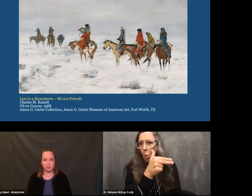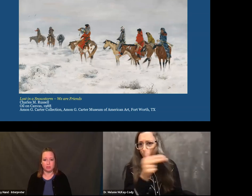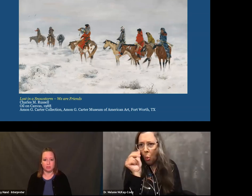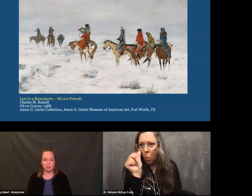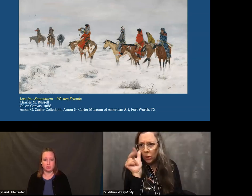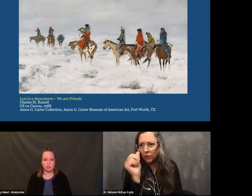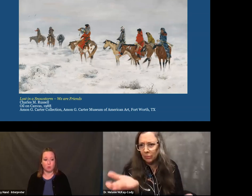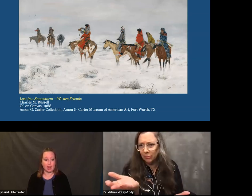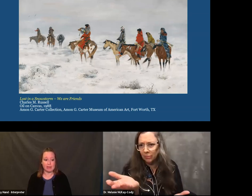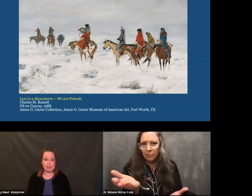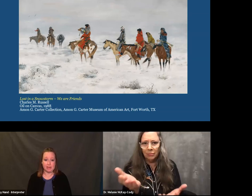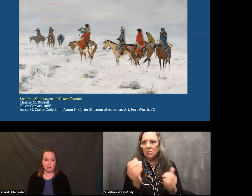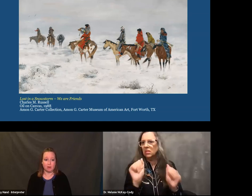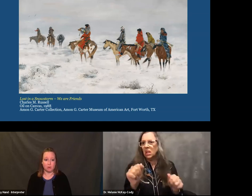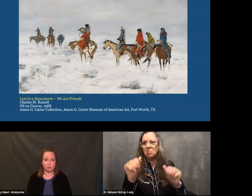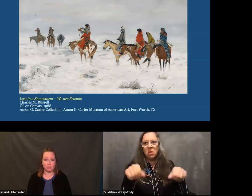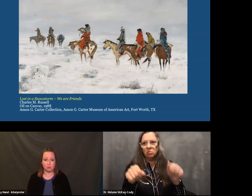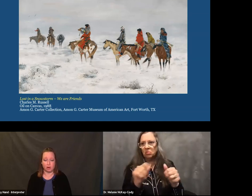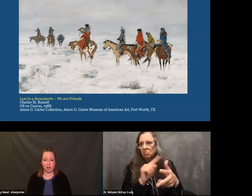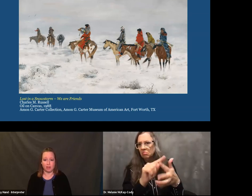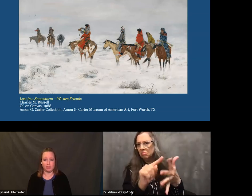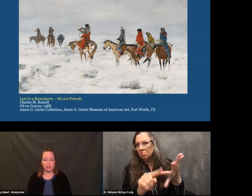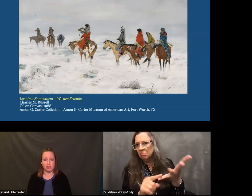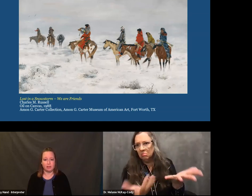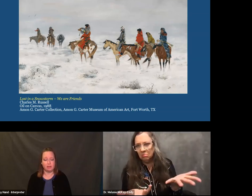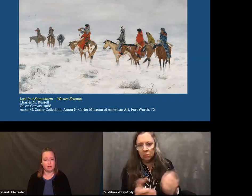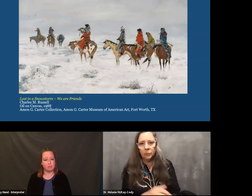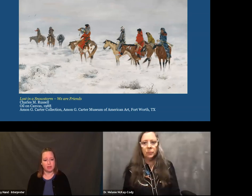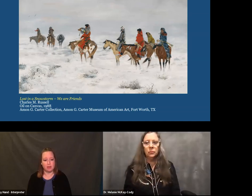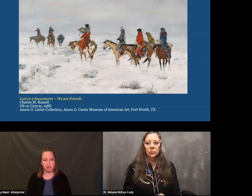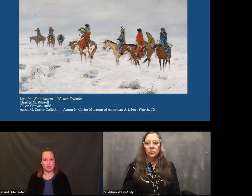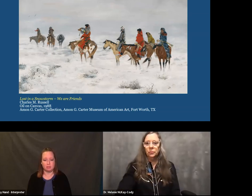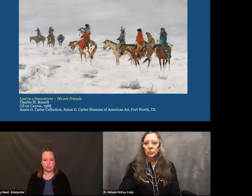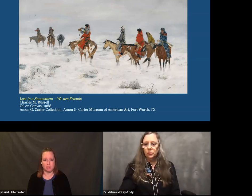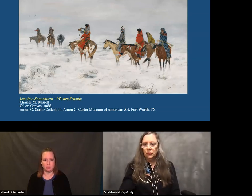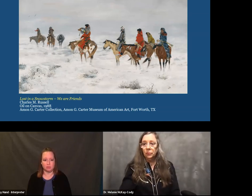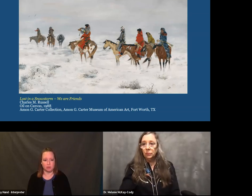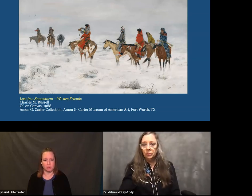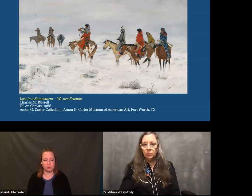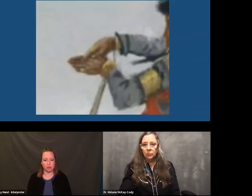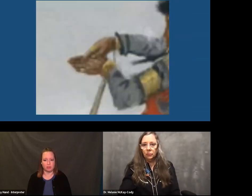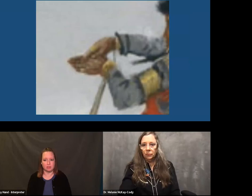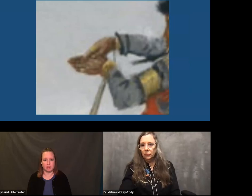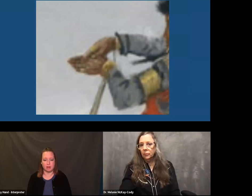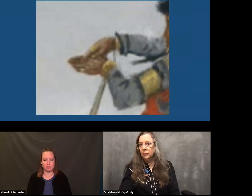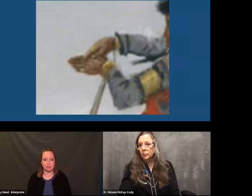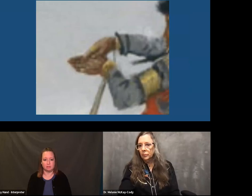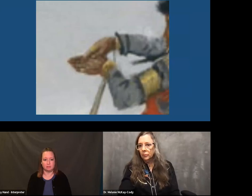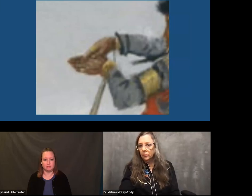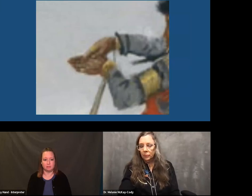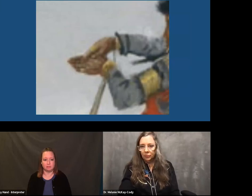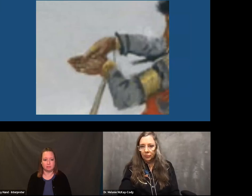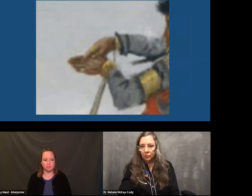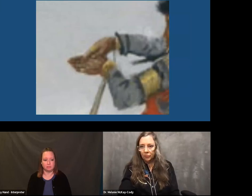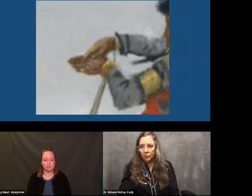or I need a horse to ride. There are many possibilities for interpreting this sign.